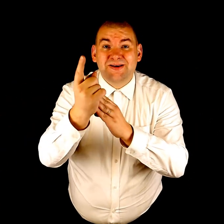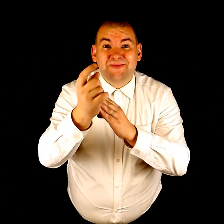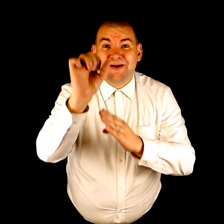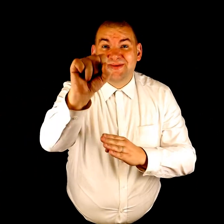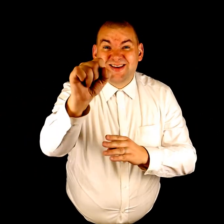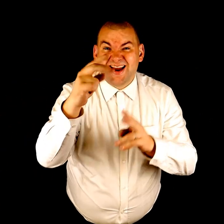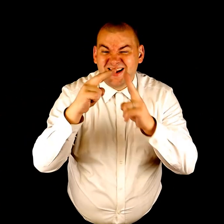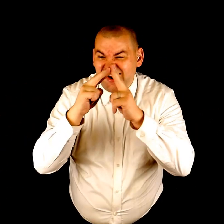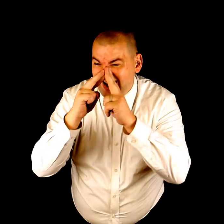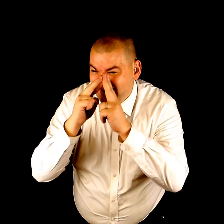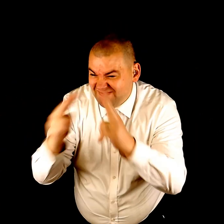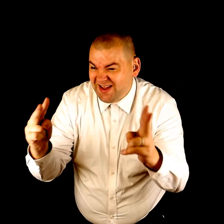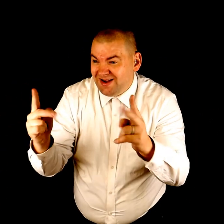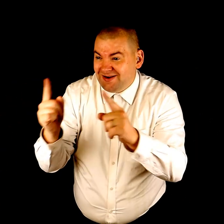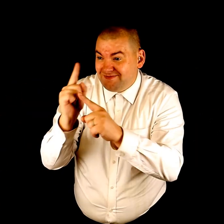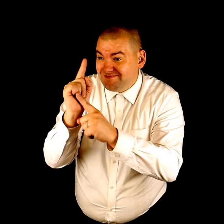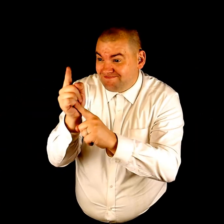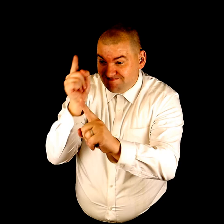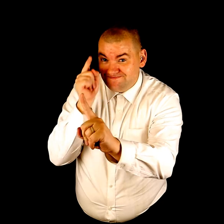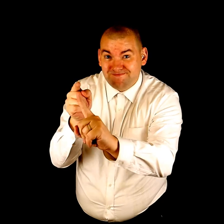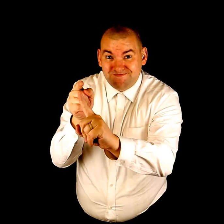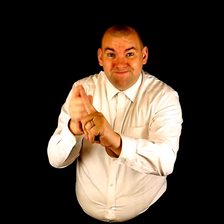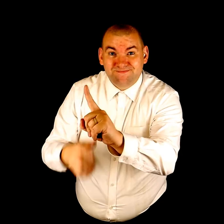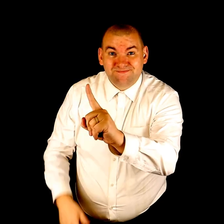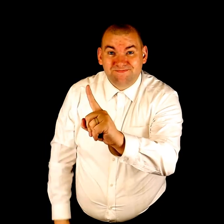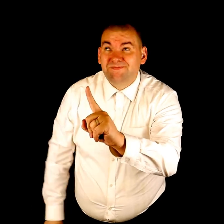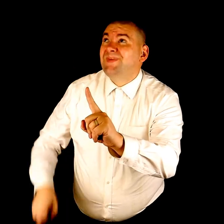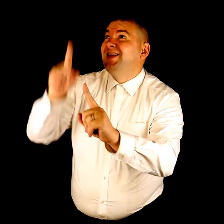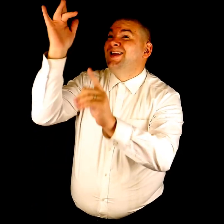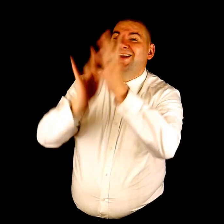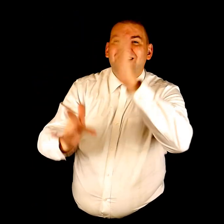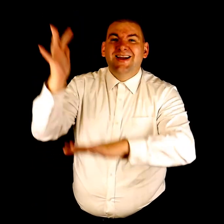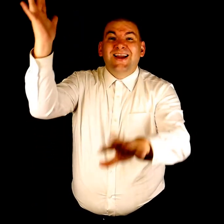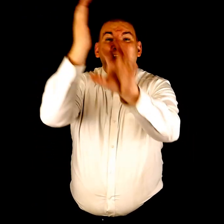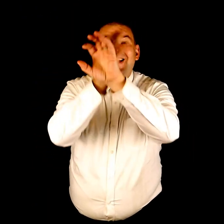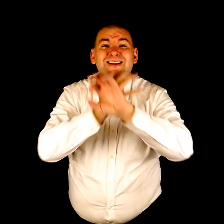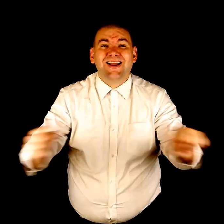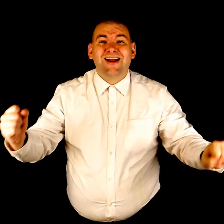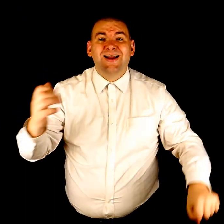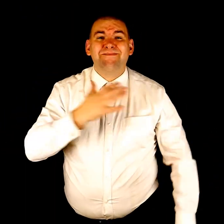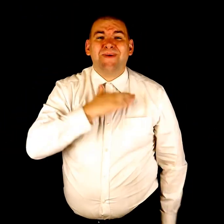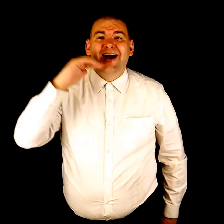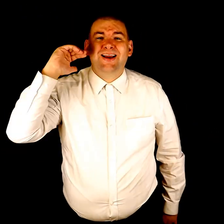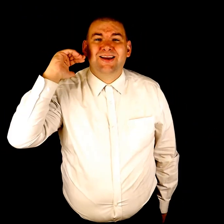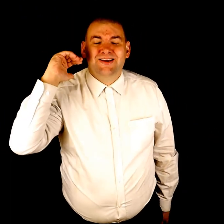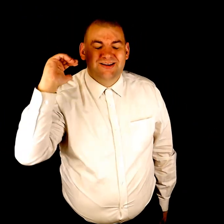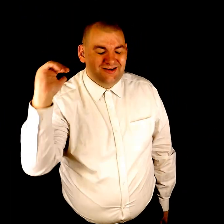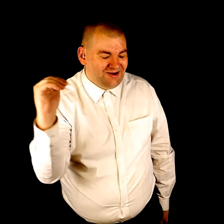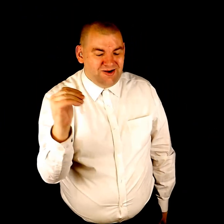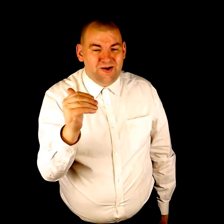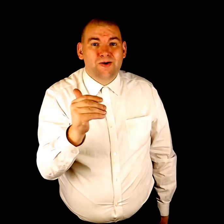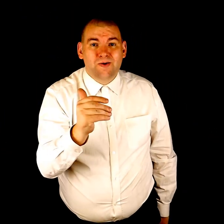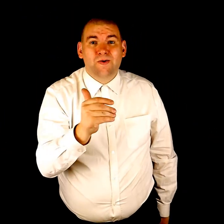moment Yes, it happened at the very moment He saved my soul